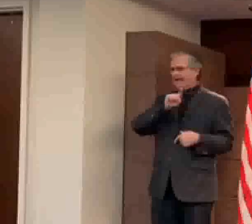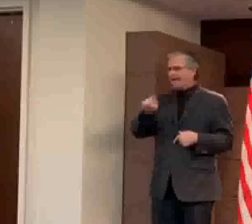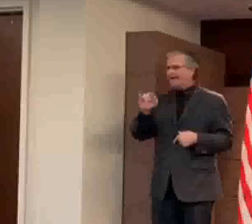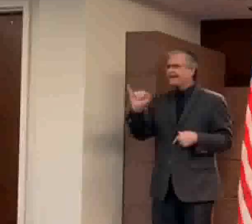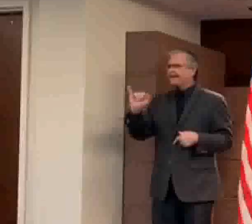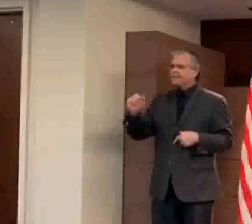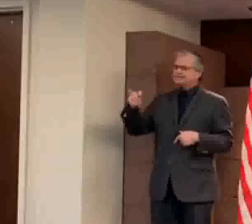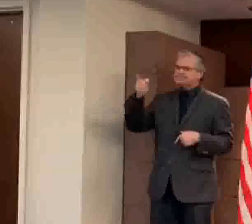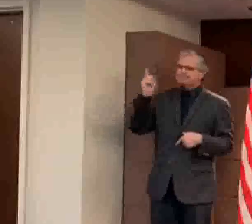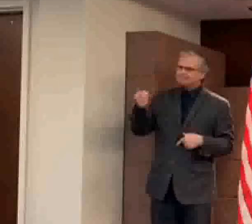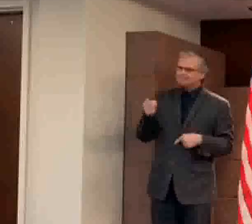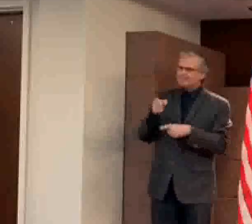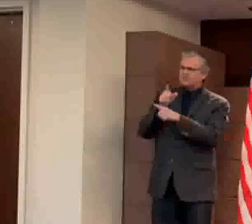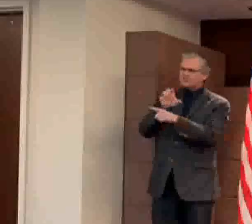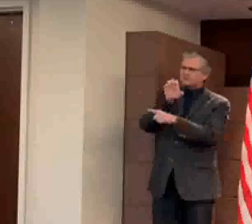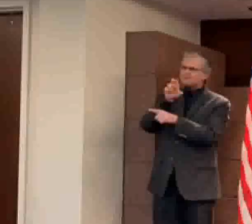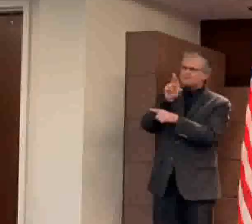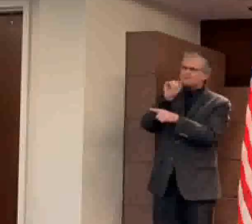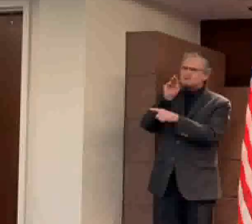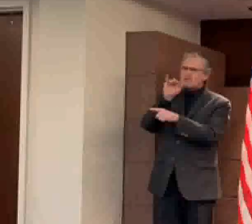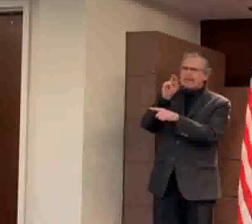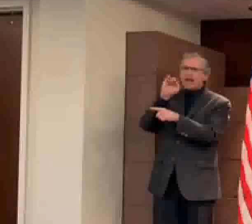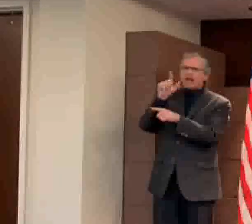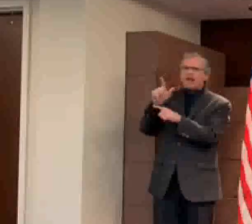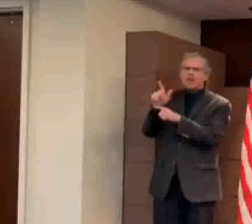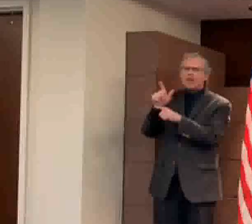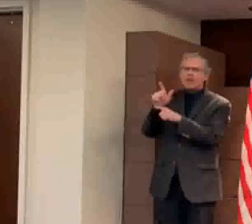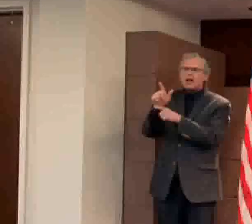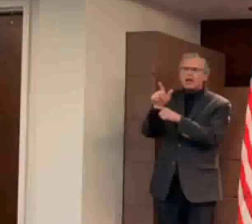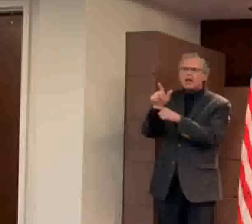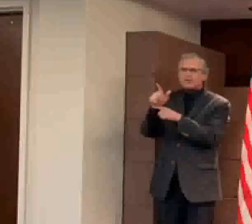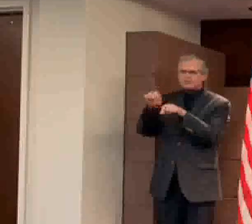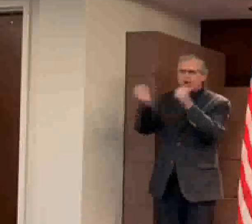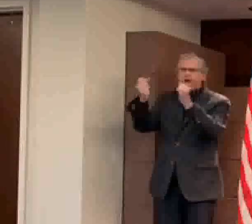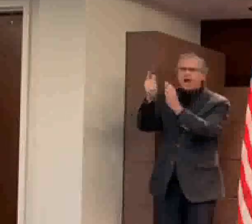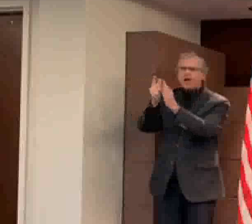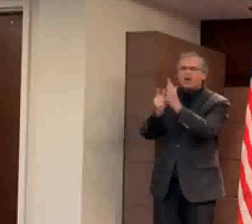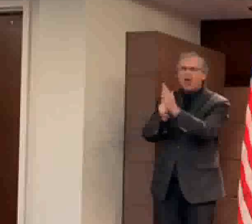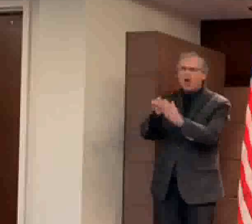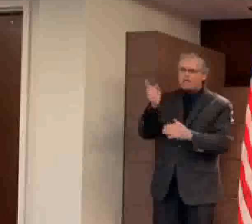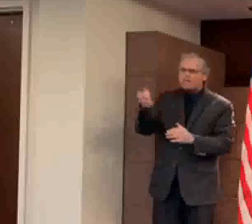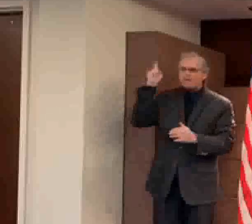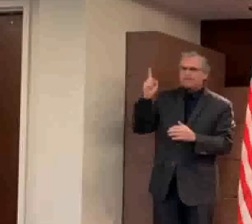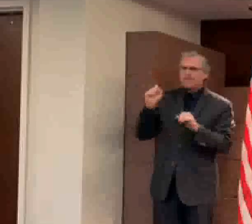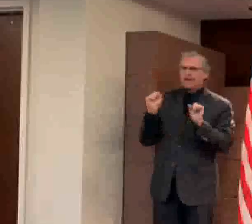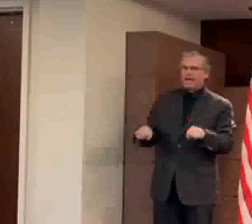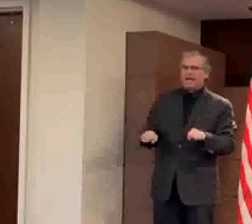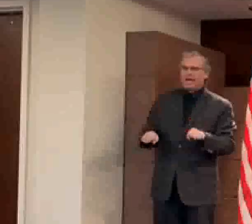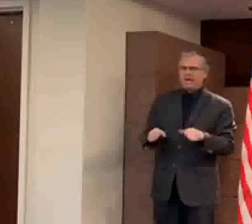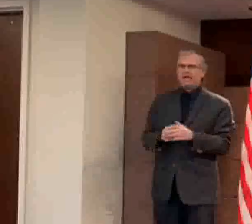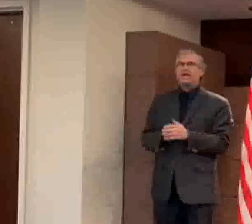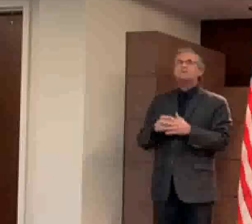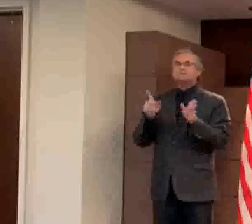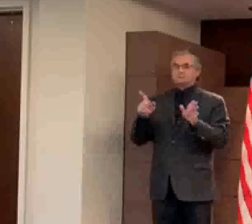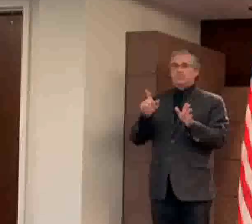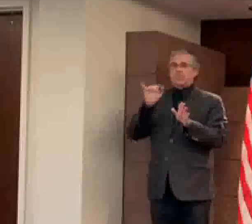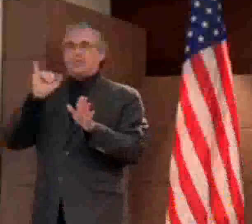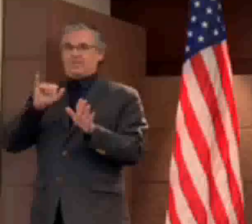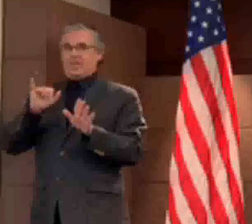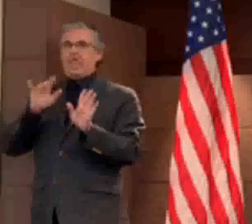options have been exhausted. This directive goes into effect at midnight tonight and will remain in place until April